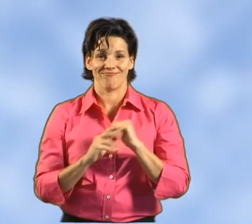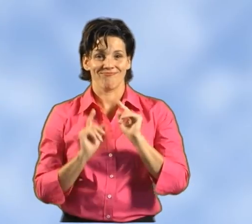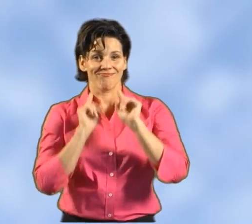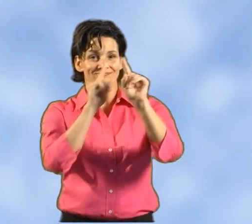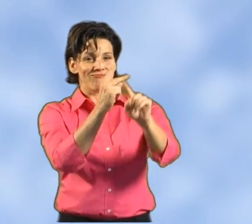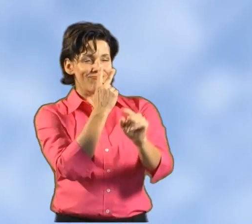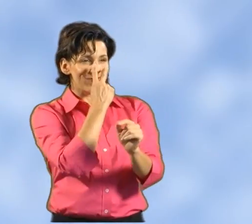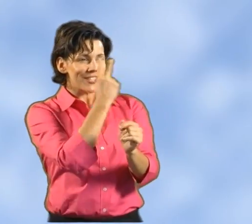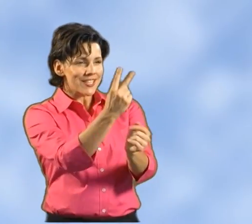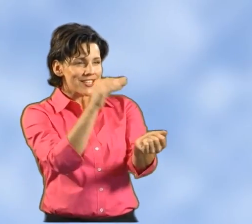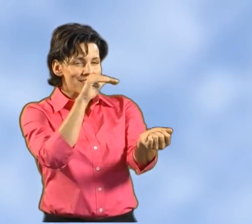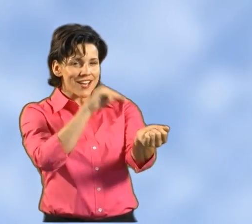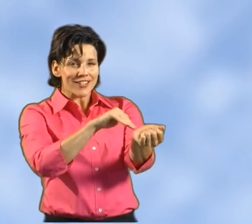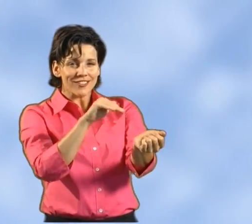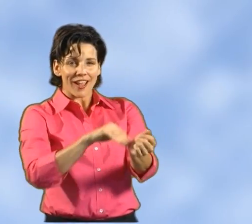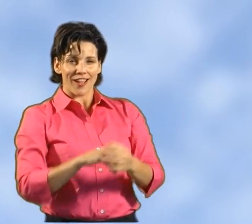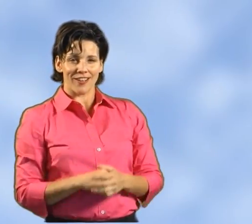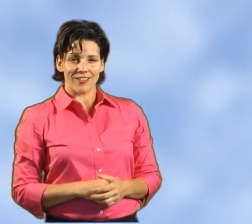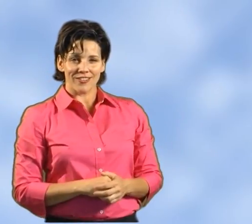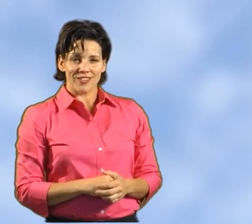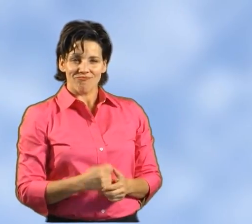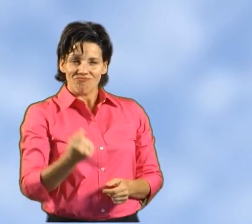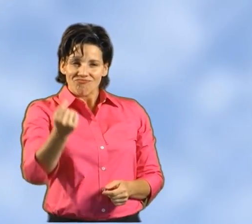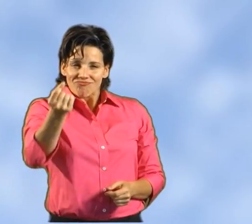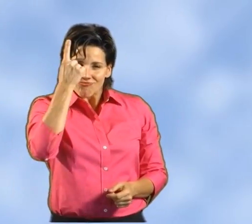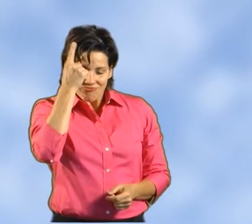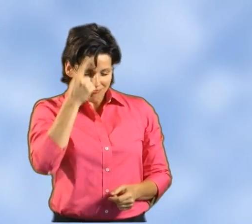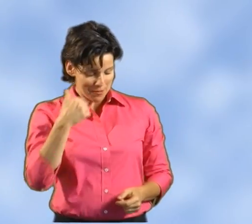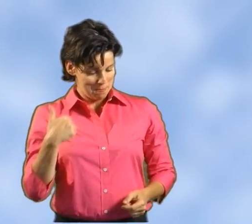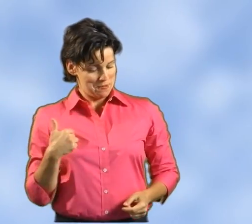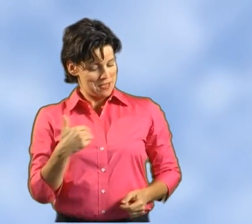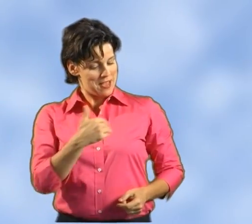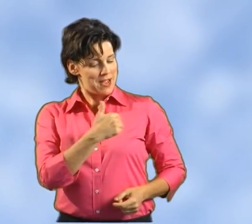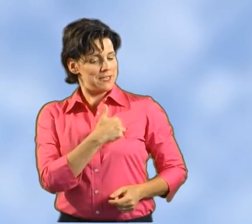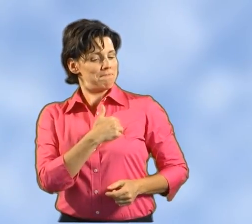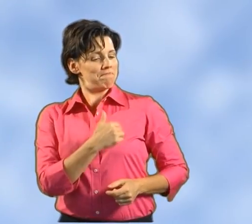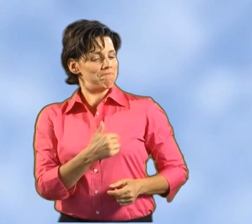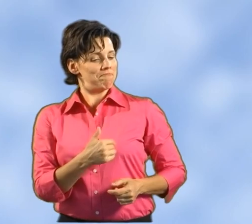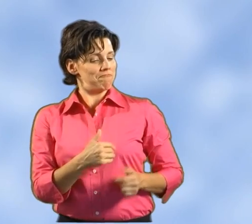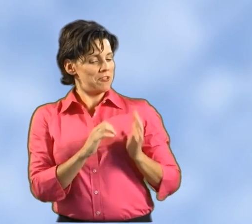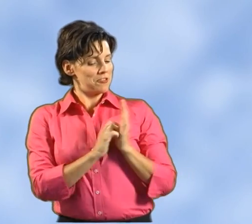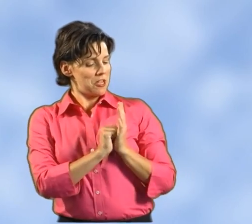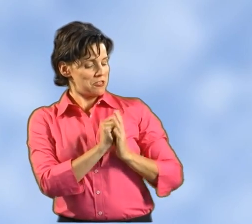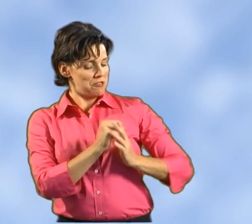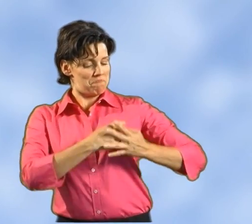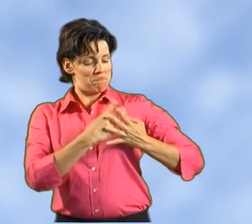and to ensure that you are fully aware of what will occur with regard to your breast cancer screening